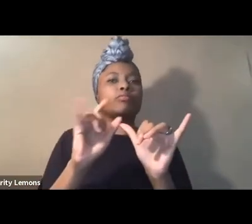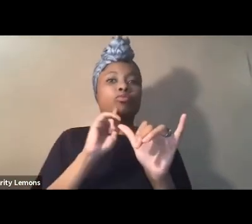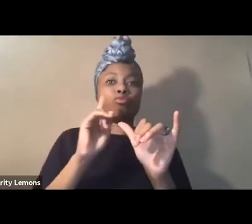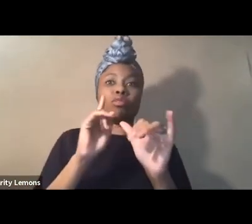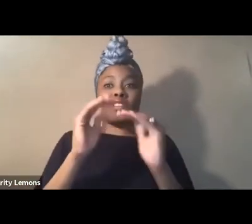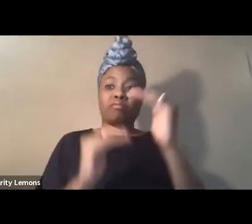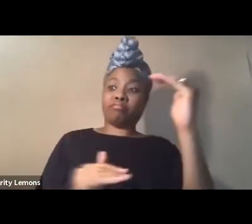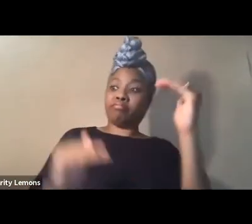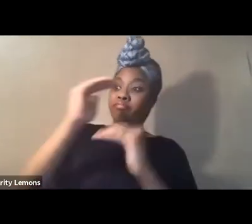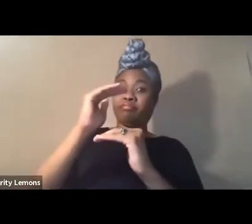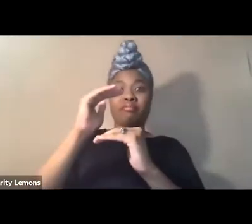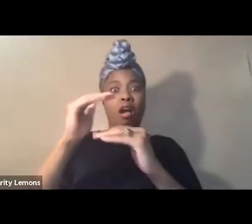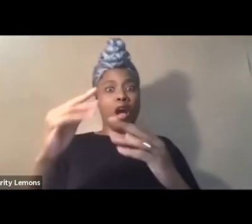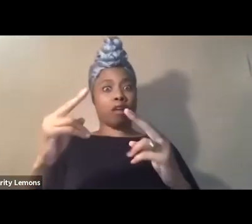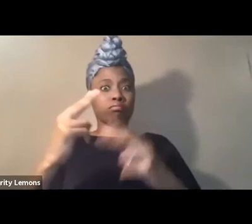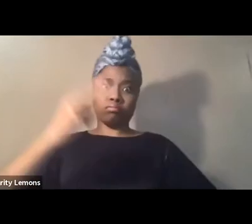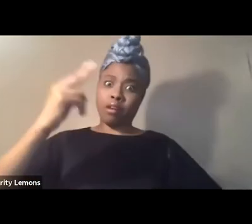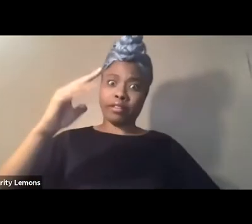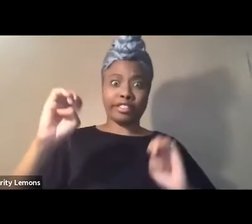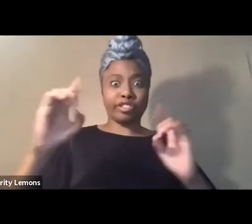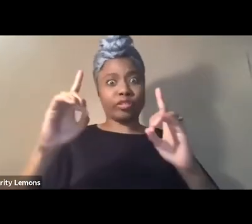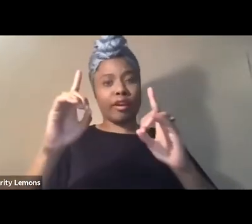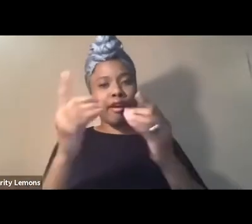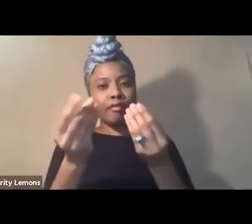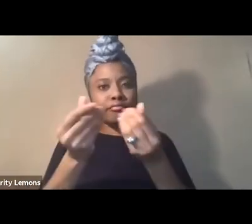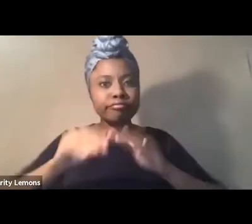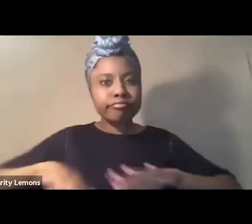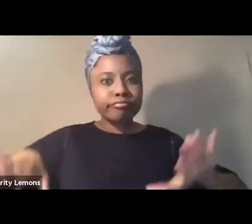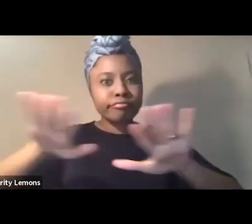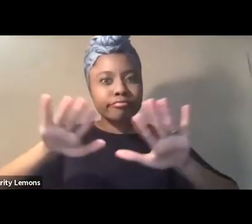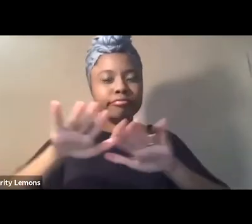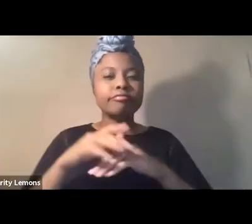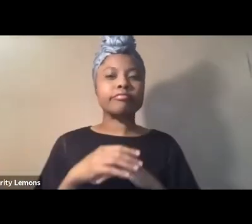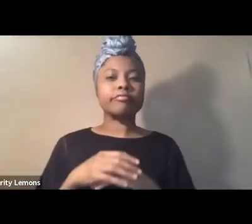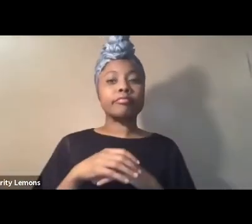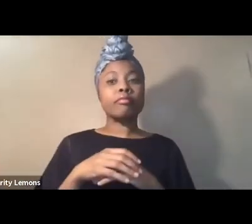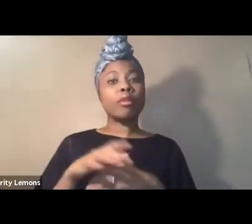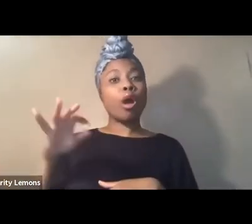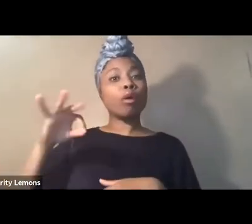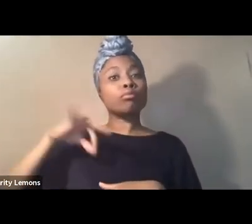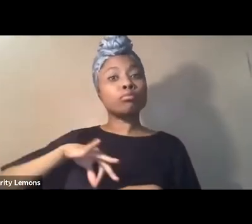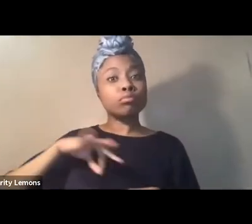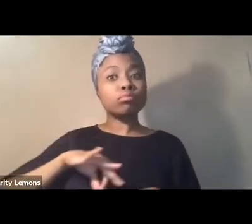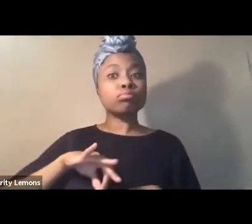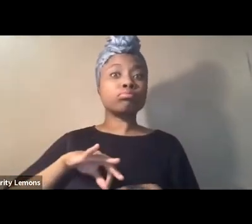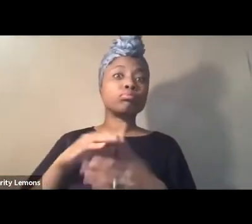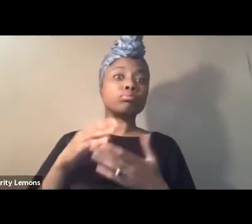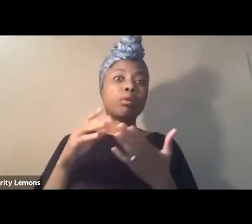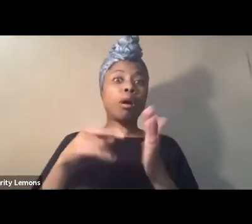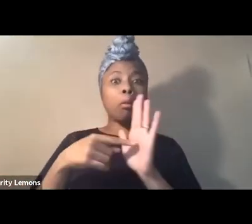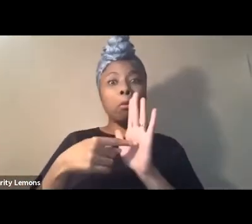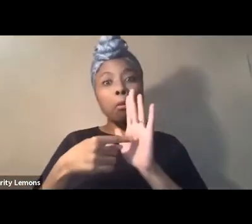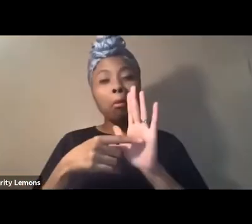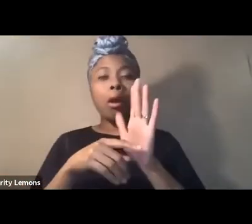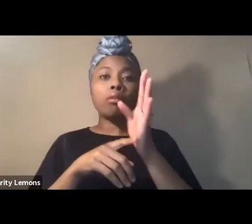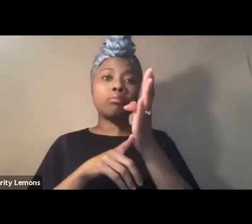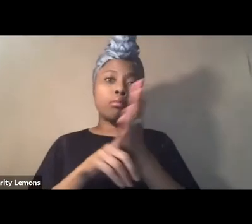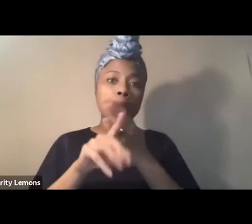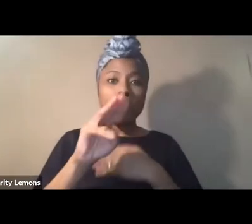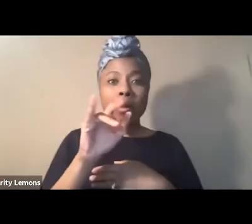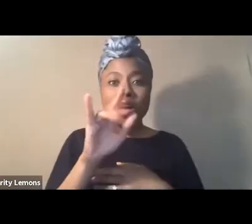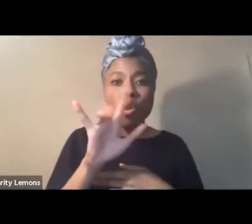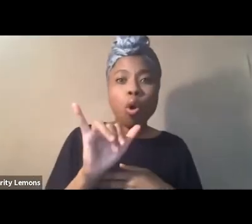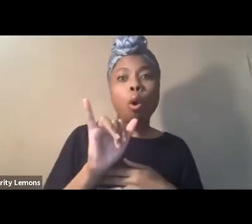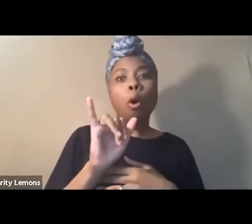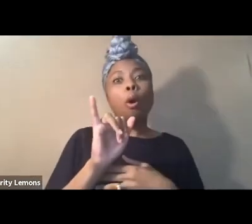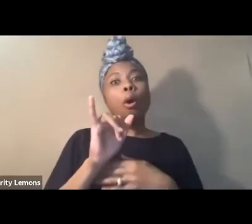educated in their homelands by calling these already privileged arrivants model minorities white supremacy produces